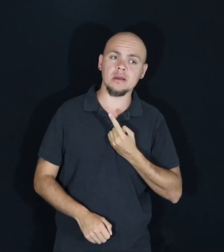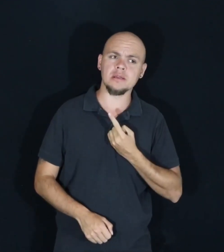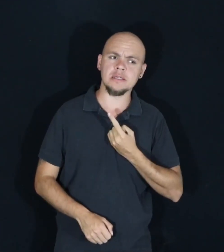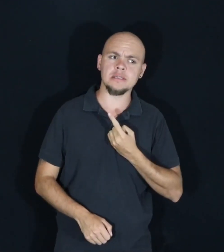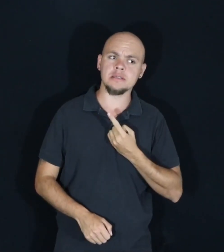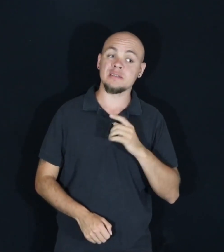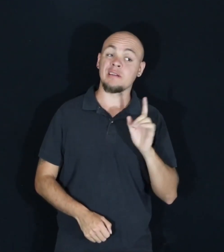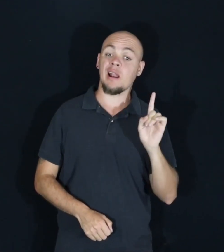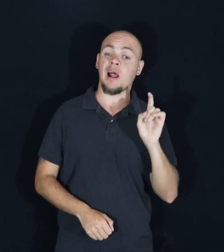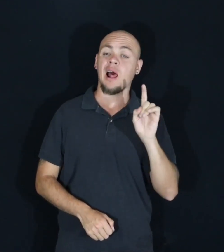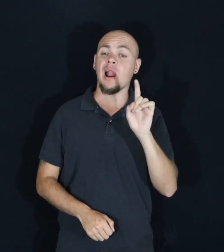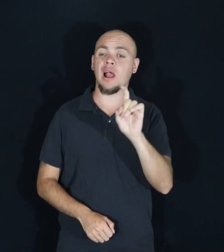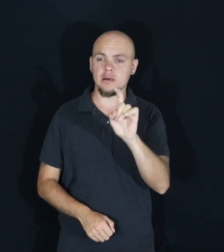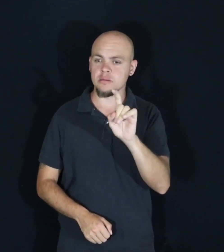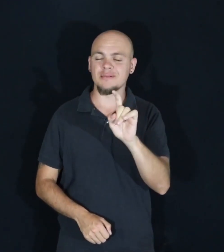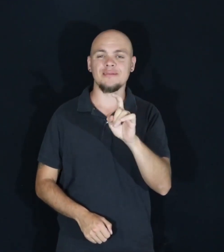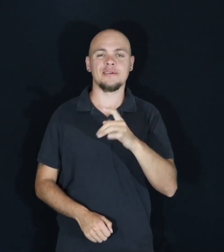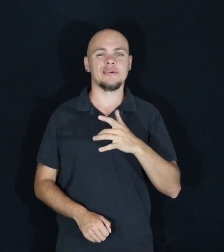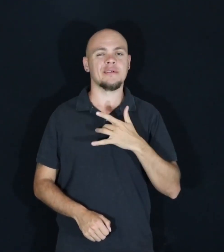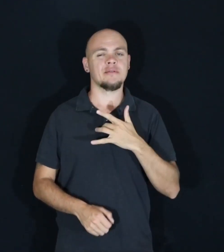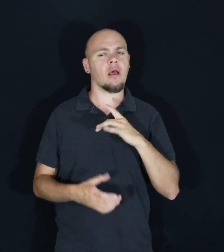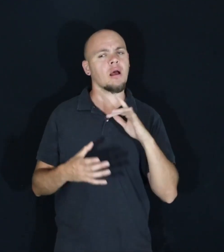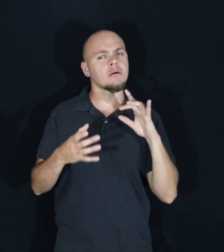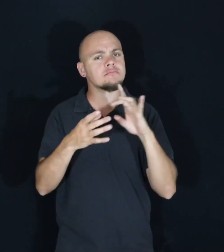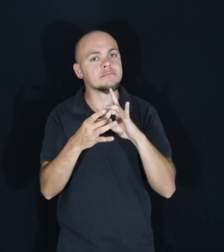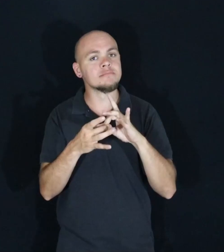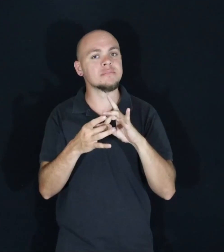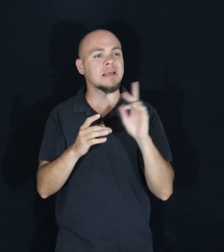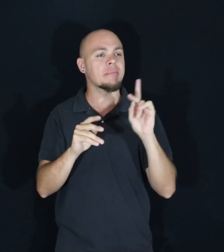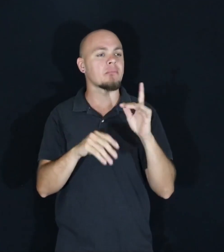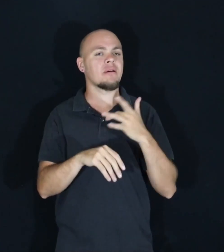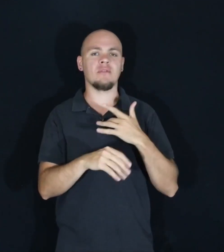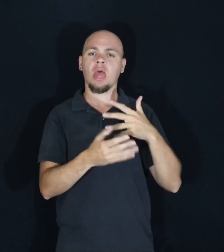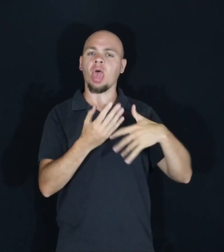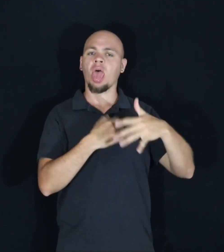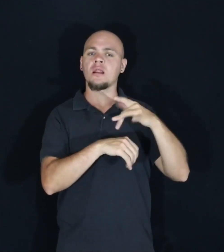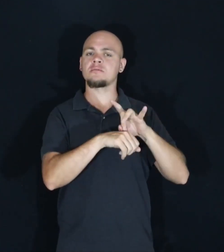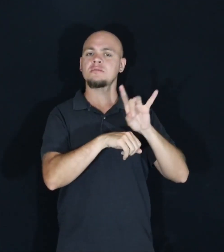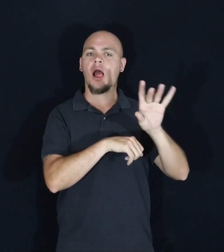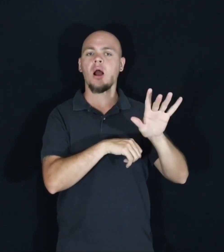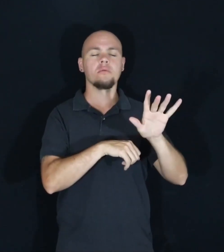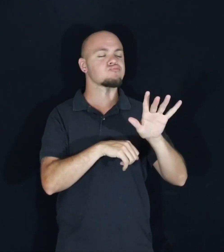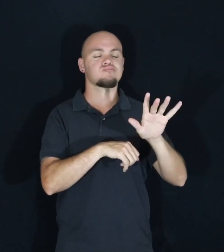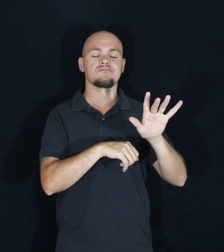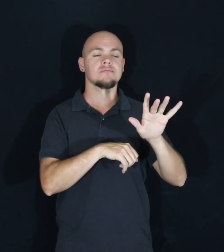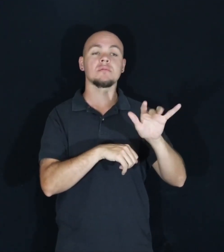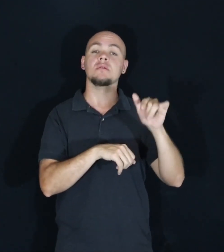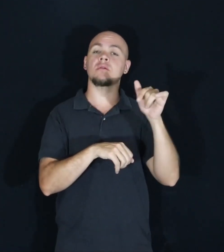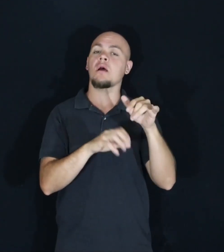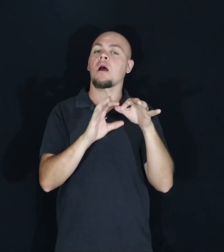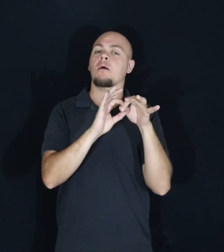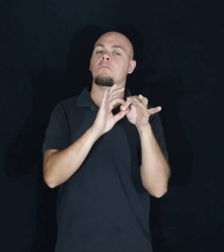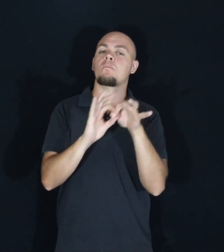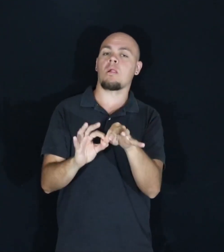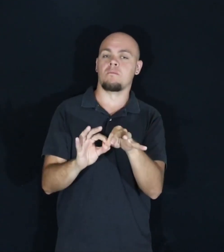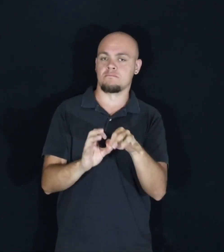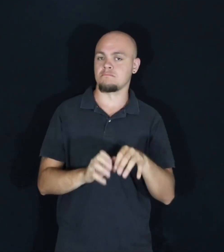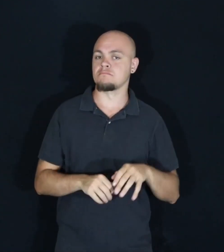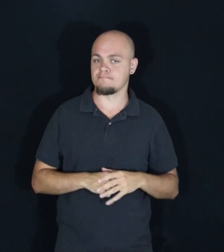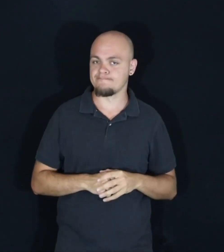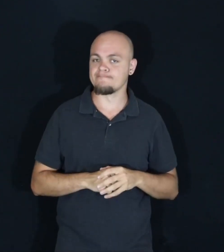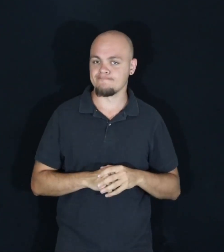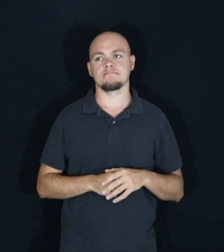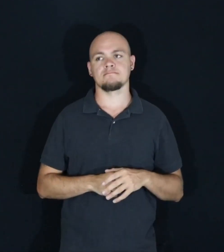little less lonely. Those who feel like outcasts in our society. They have a place of belonging in our spaces.